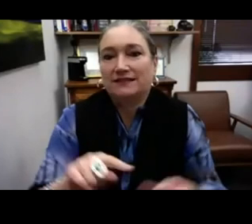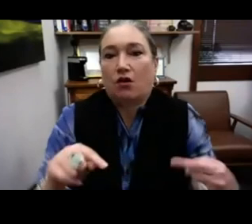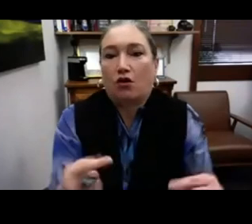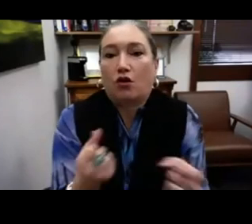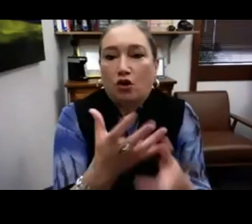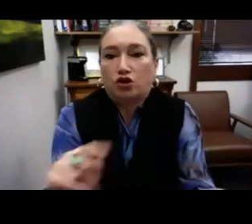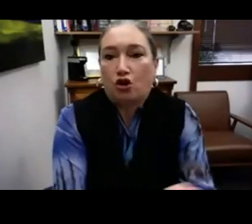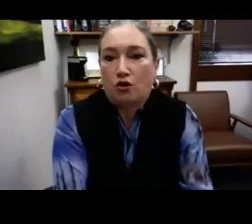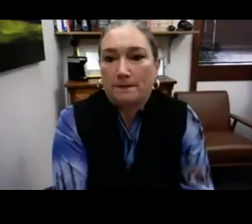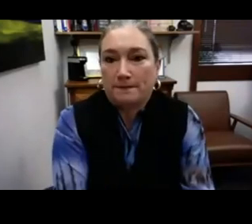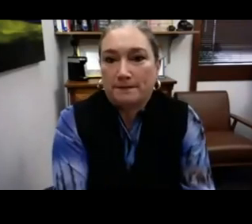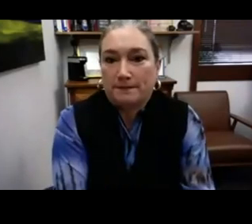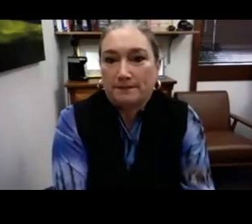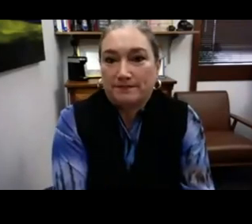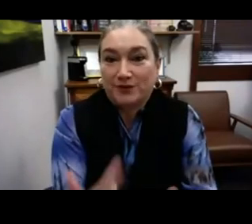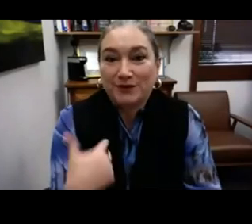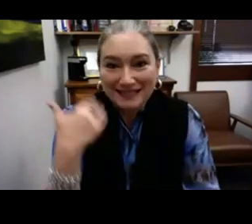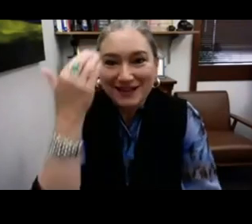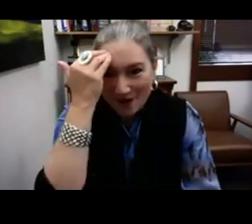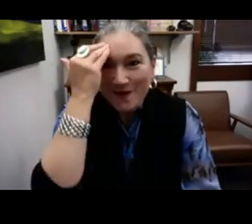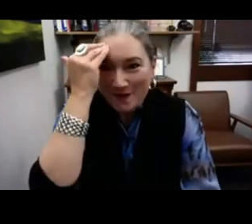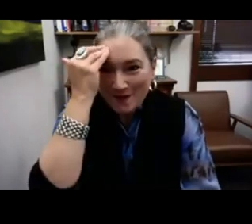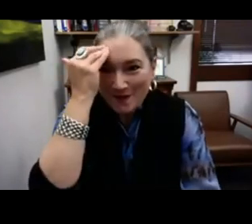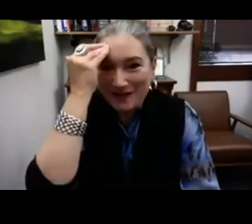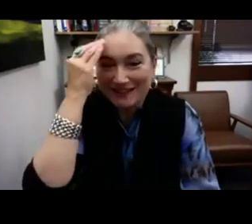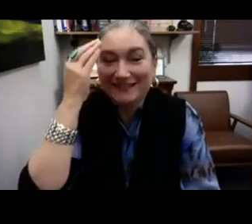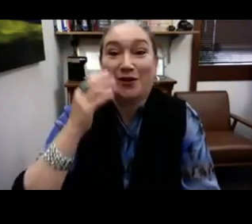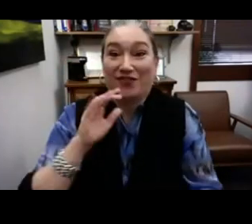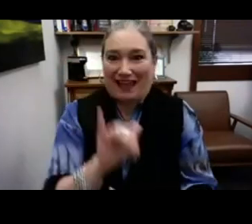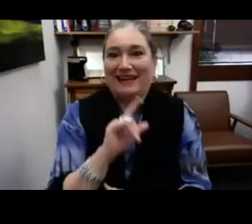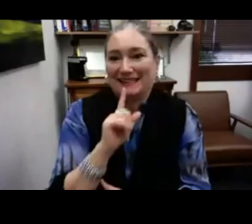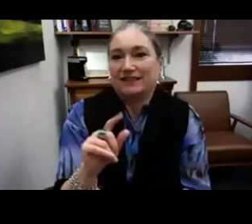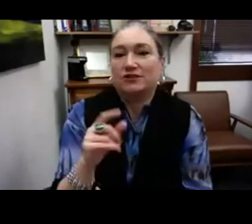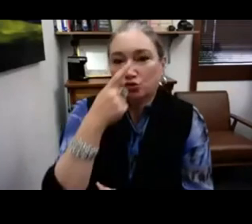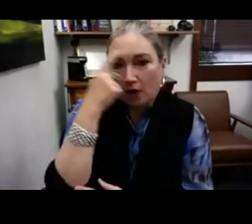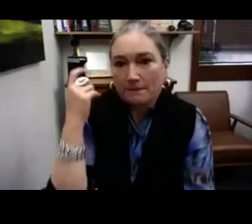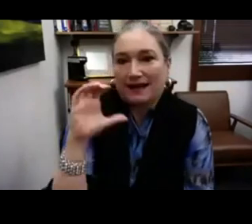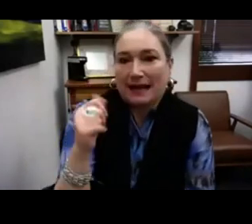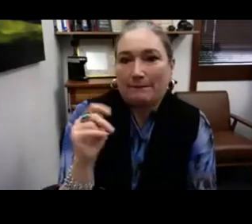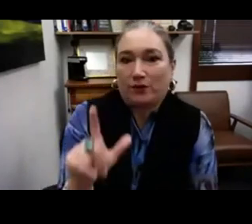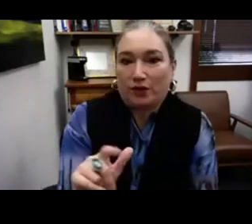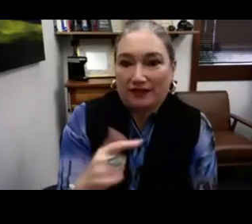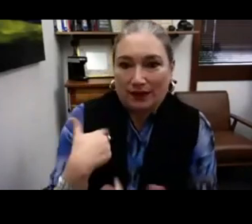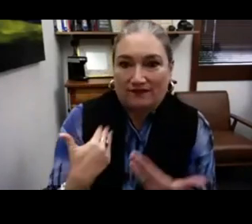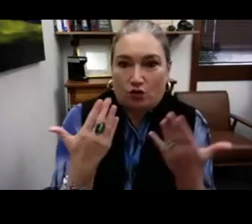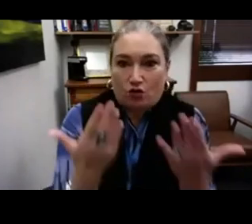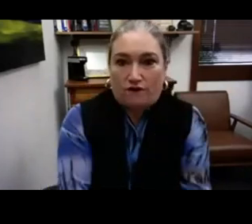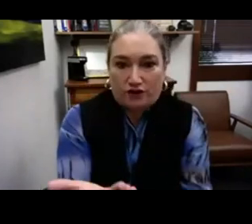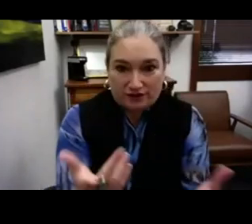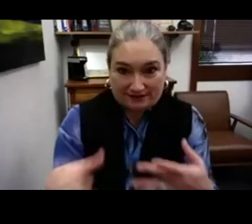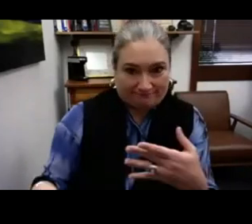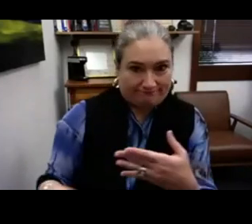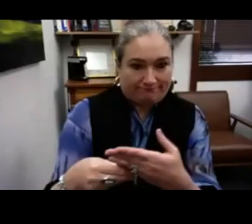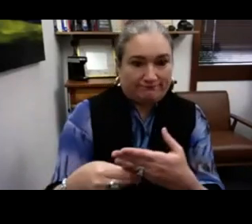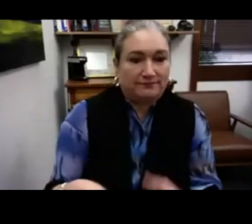medical and the educational settings that are causing harm. We know what it is. We know that